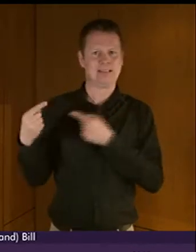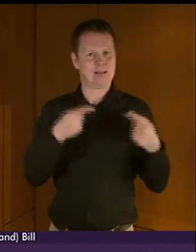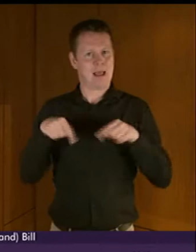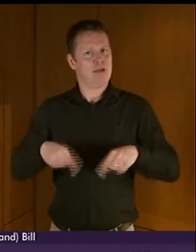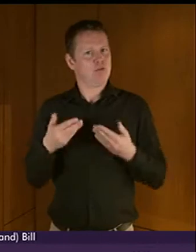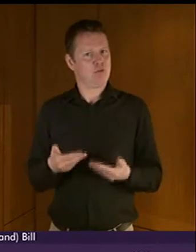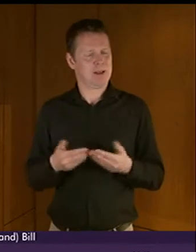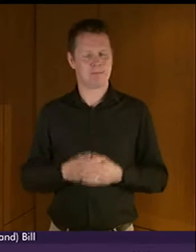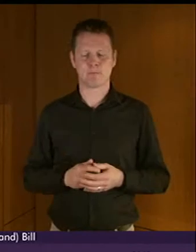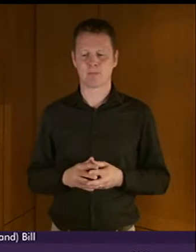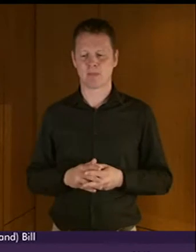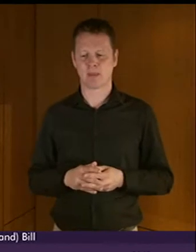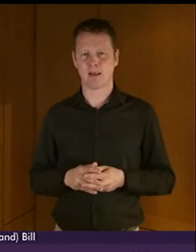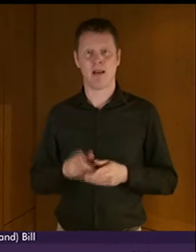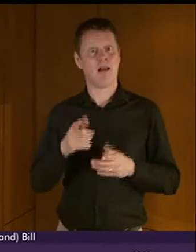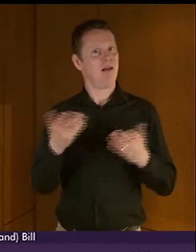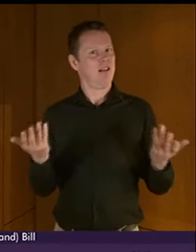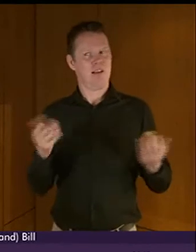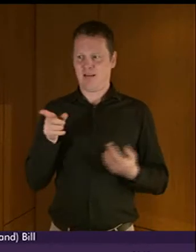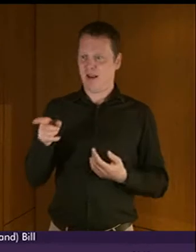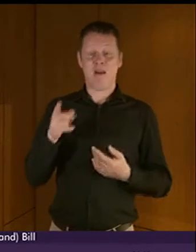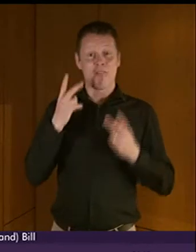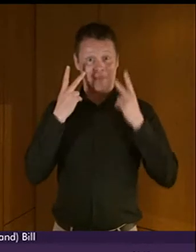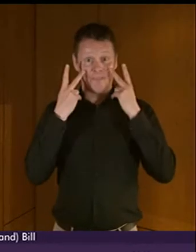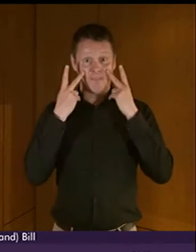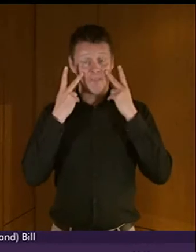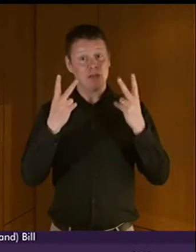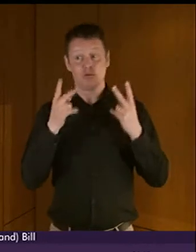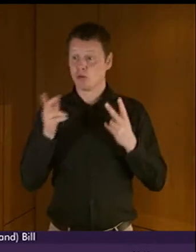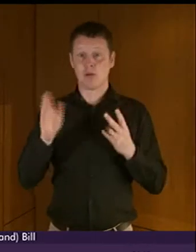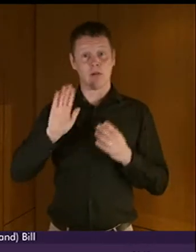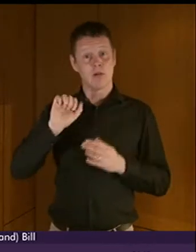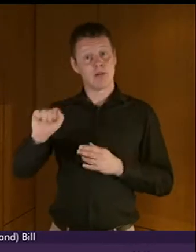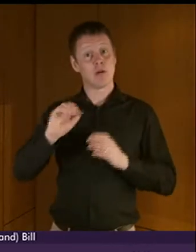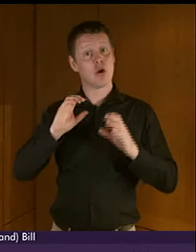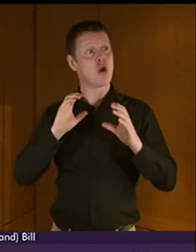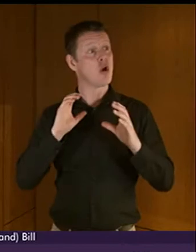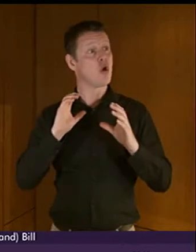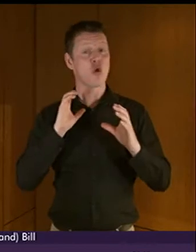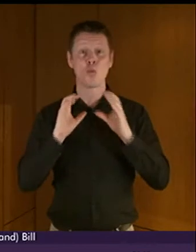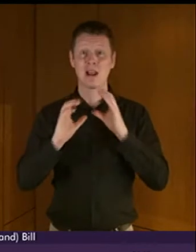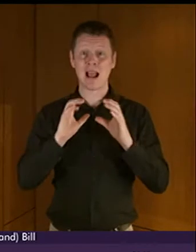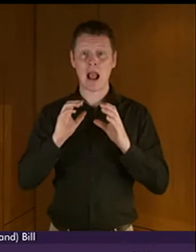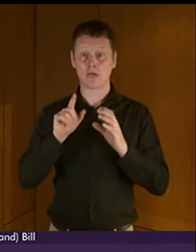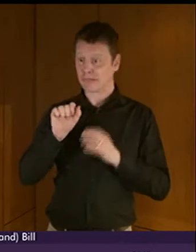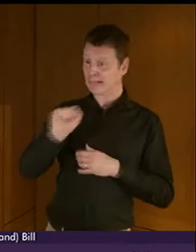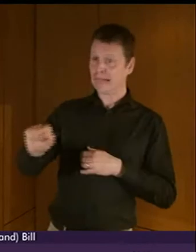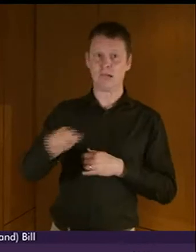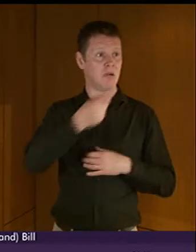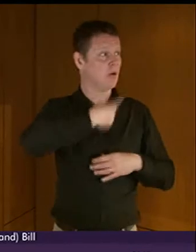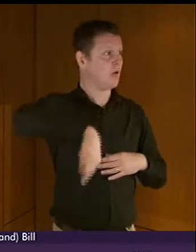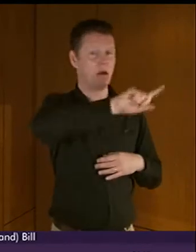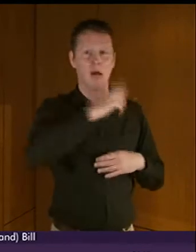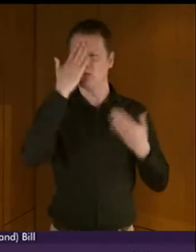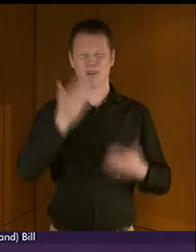using visual communication is not something which, for any of us, is alien. A shrug of the shoulders